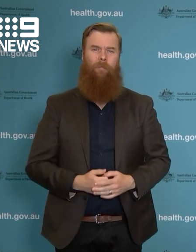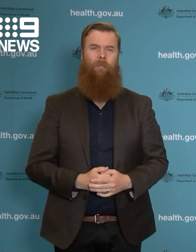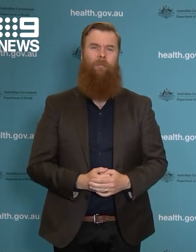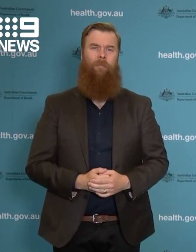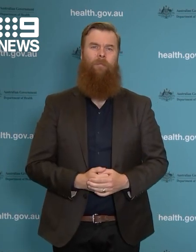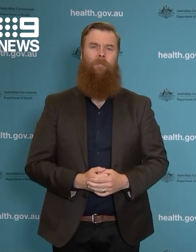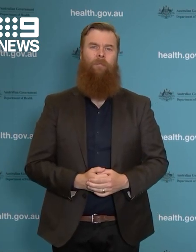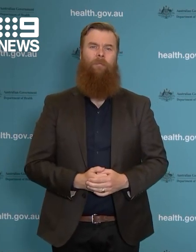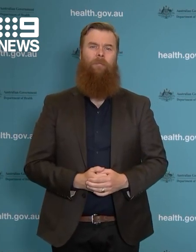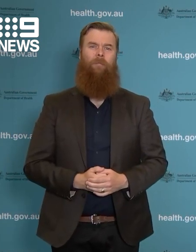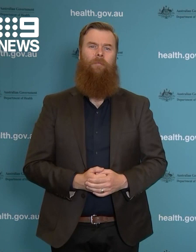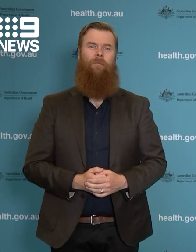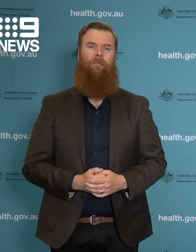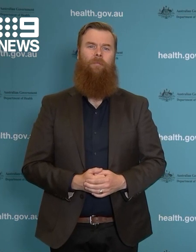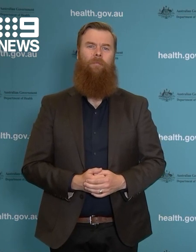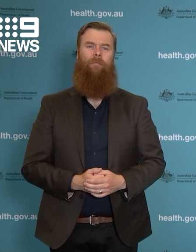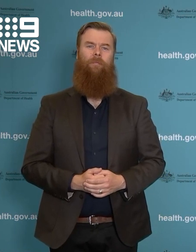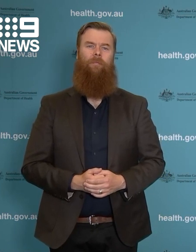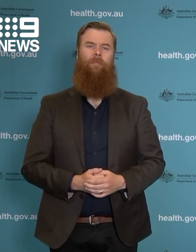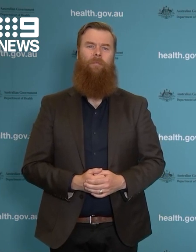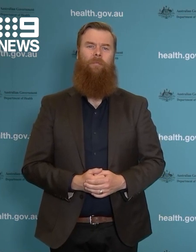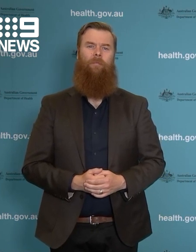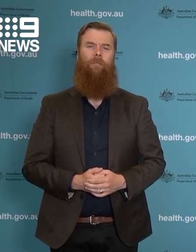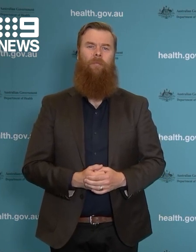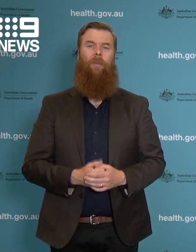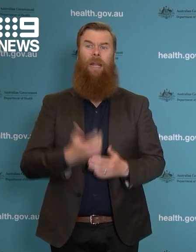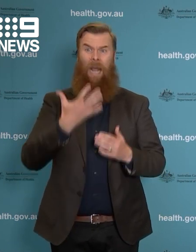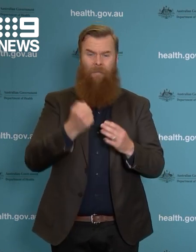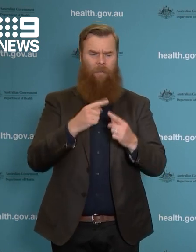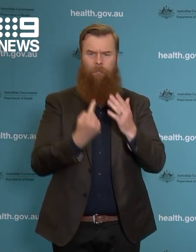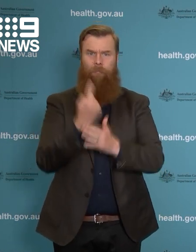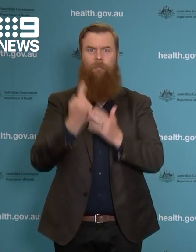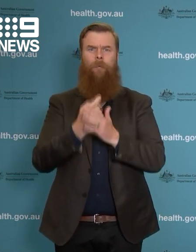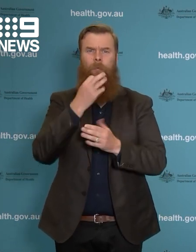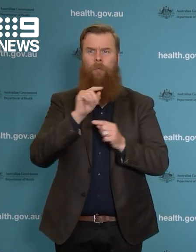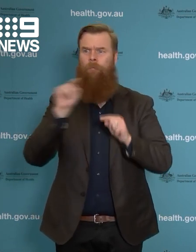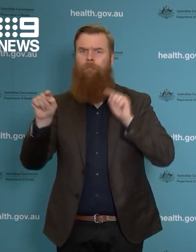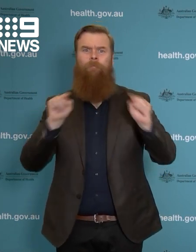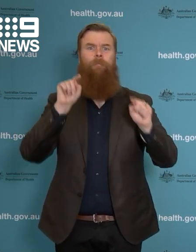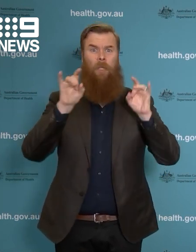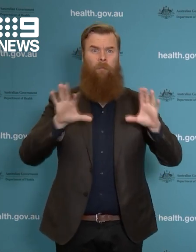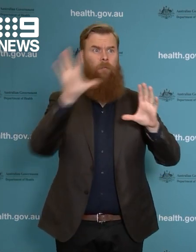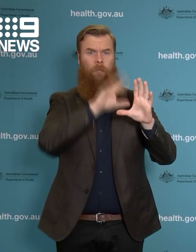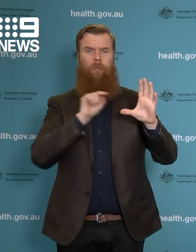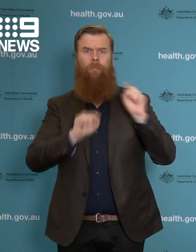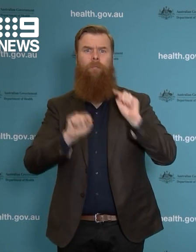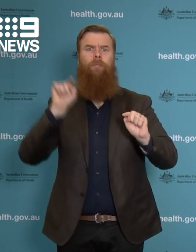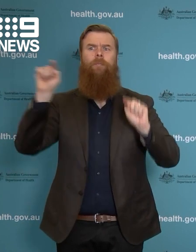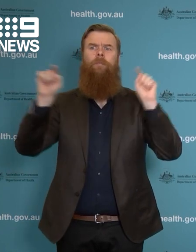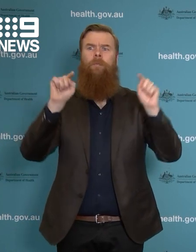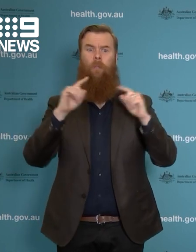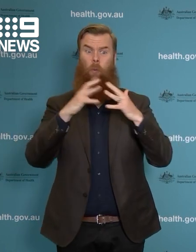we are now seeing that we have cases throughout the country. Other than Western Australia, we've had local transmission